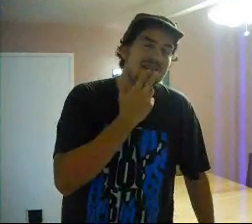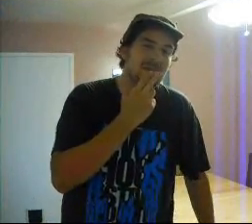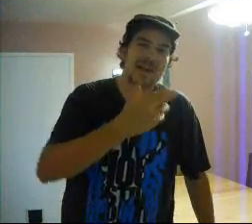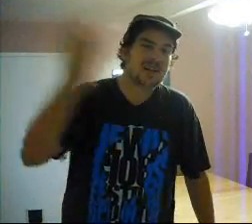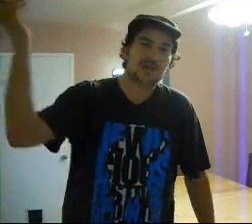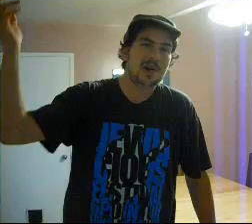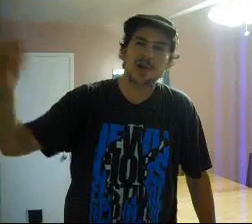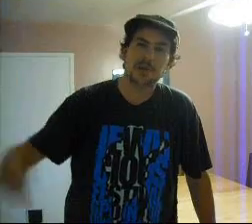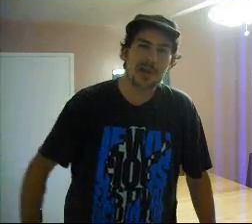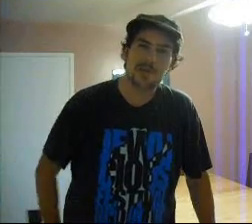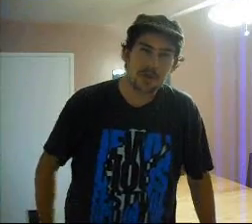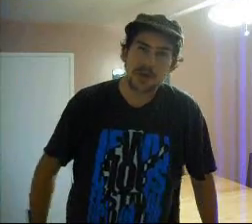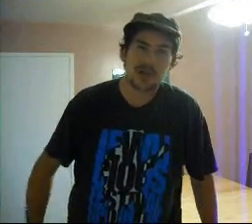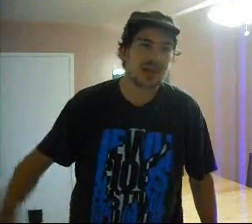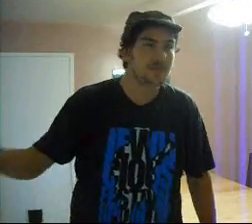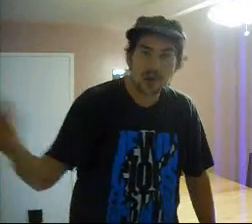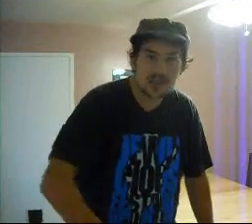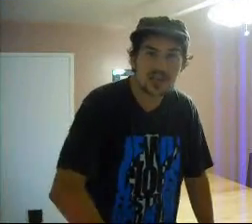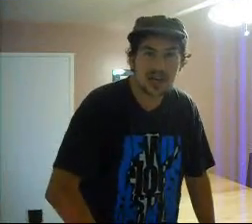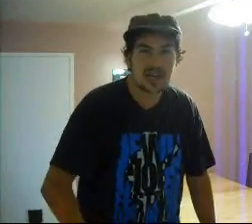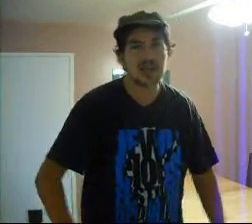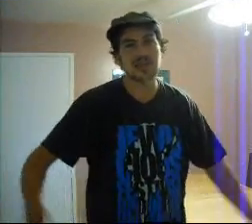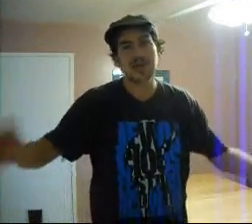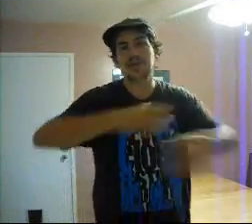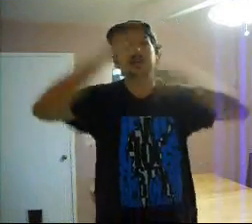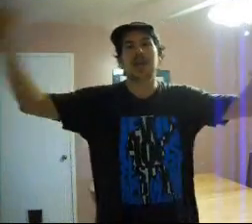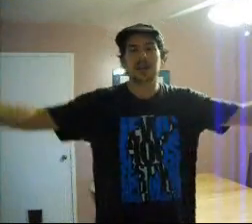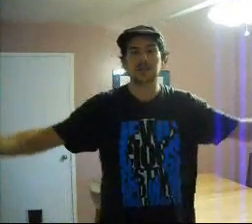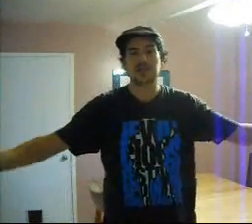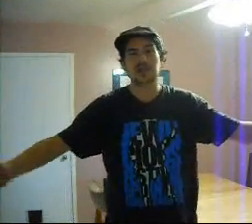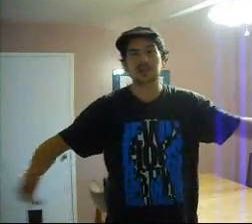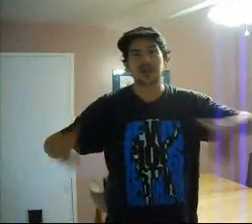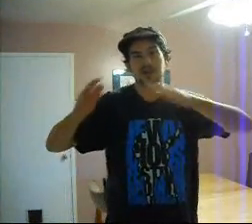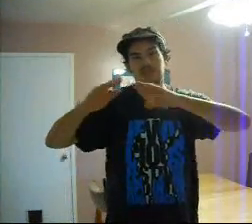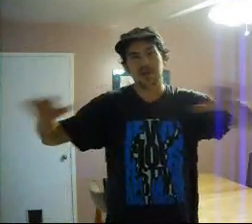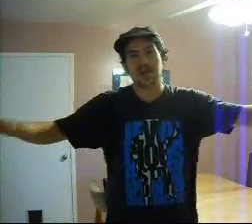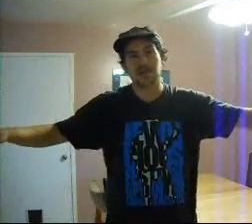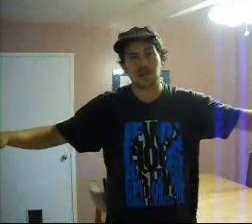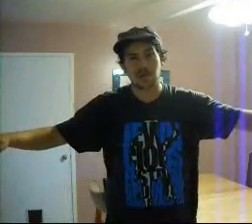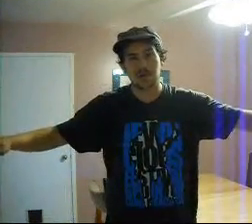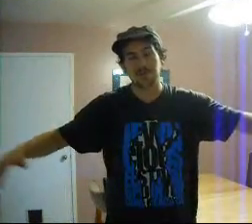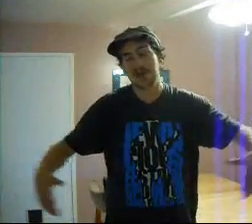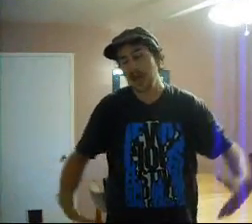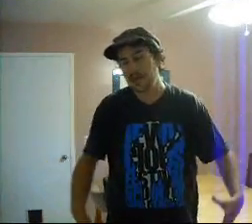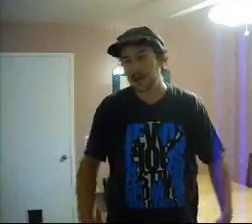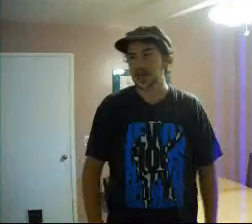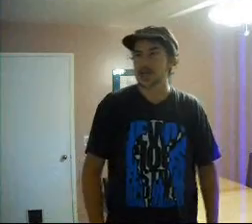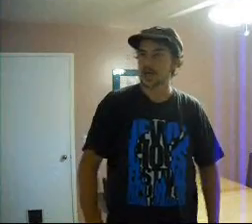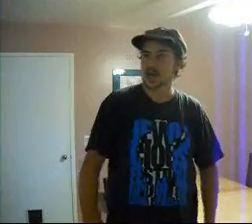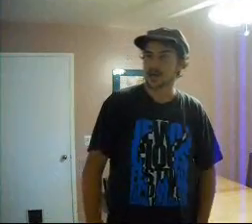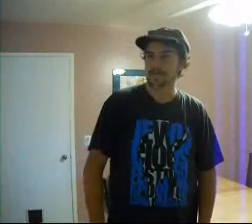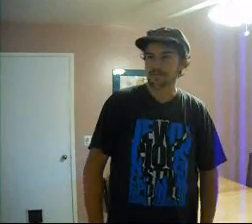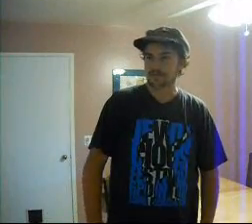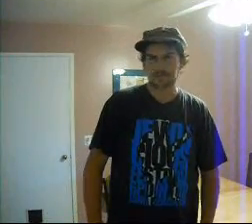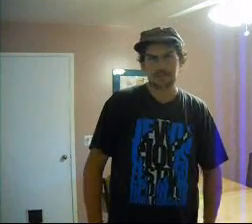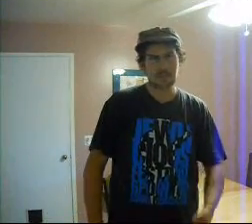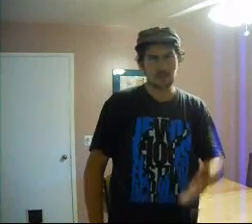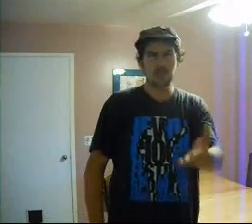when I do other evil things. I've lost that chelek. So everything cancels each other out. And I'm probably on square one. Anyway. Who